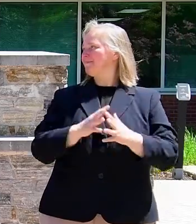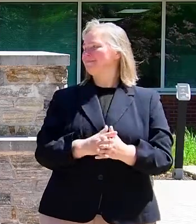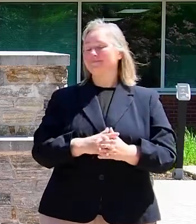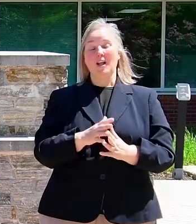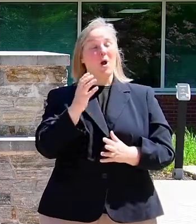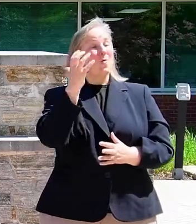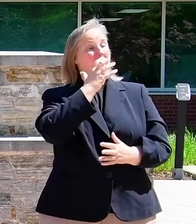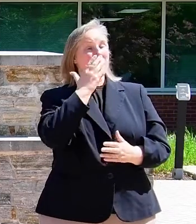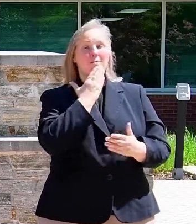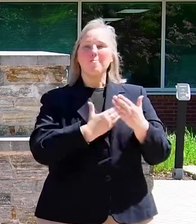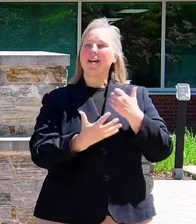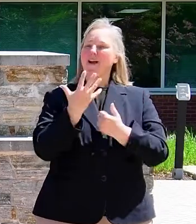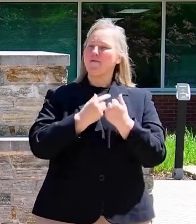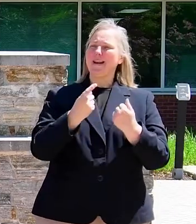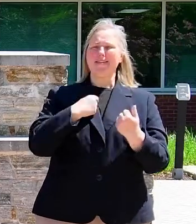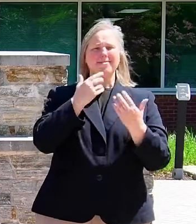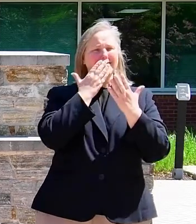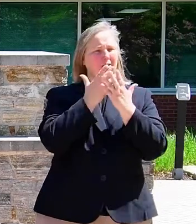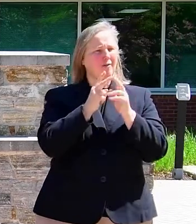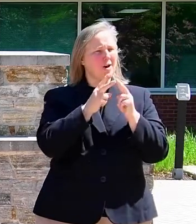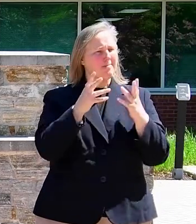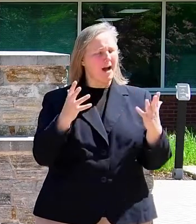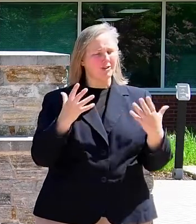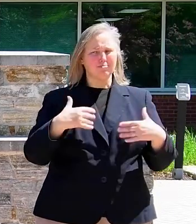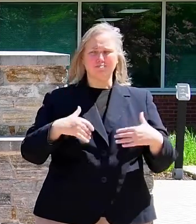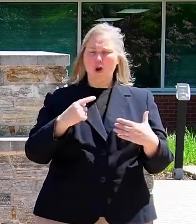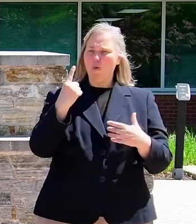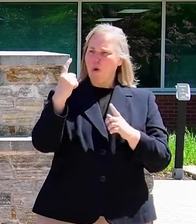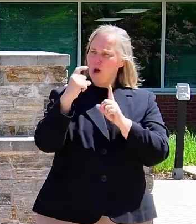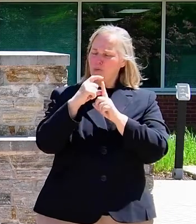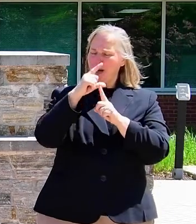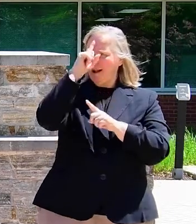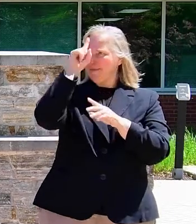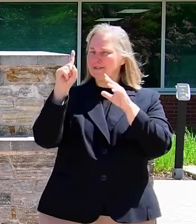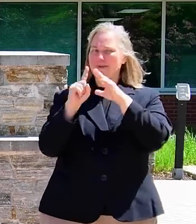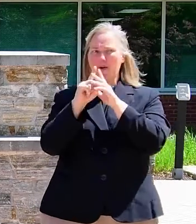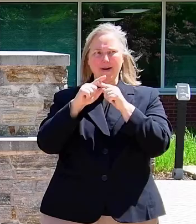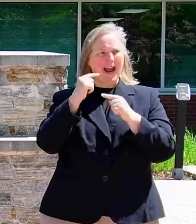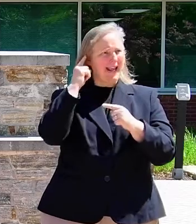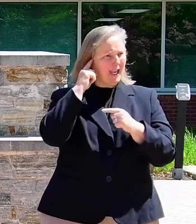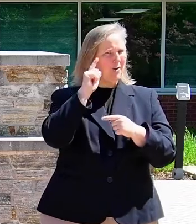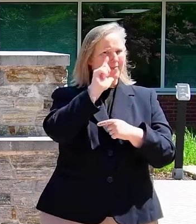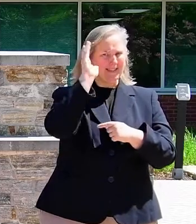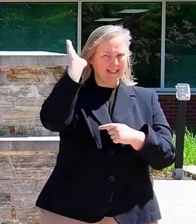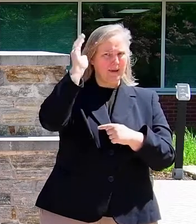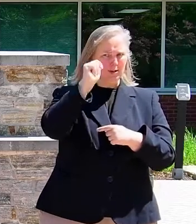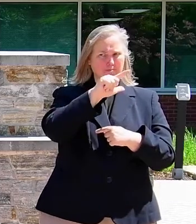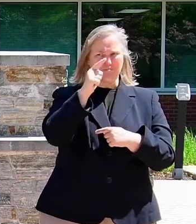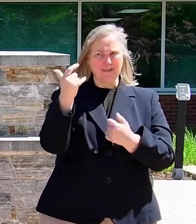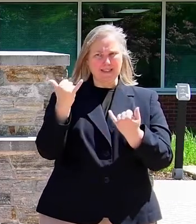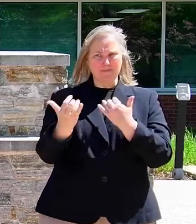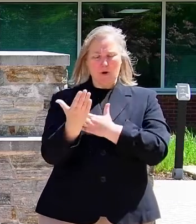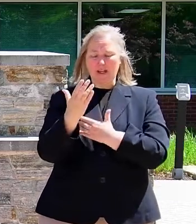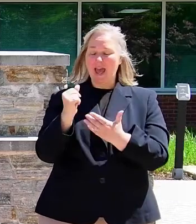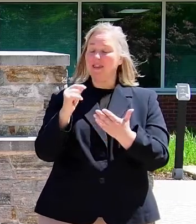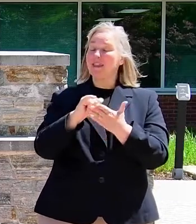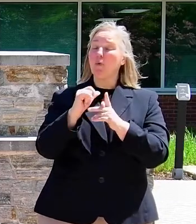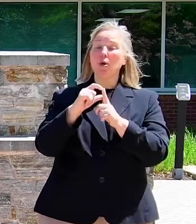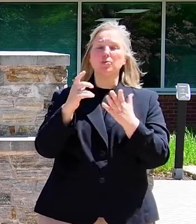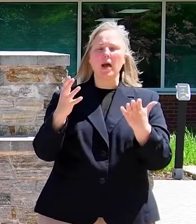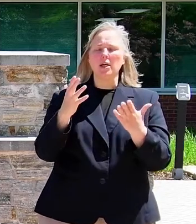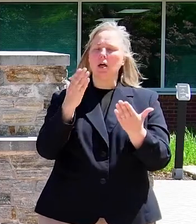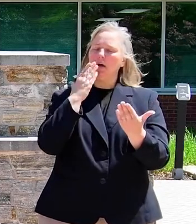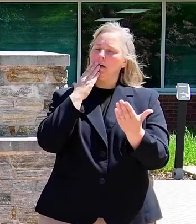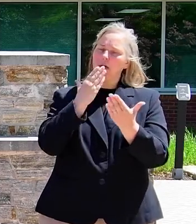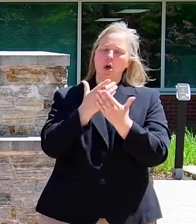Wow. Good morning, everybody. And thank you very much. You know, one word comes to mind when I hear all the speakers this morning, and that is grateful. I'm grateful to